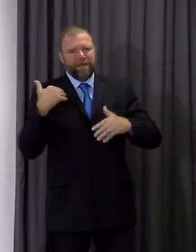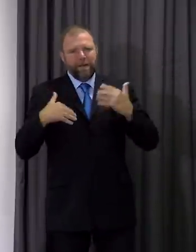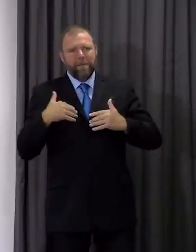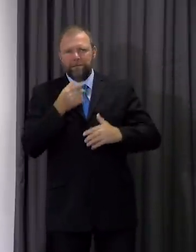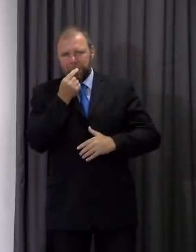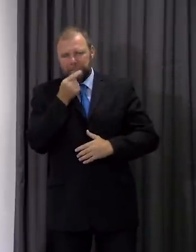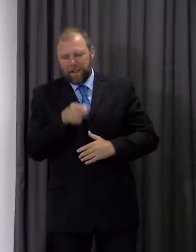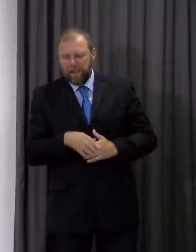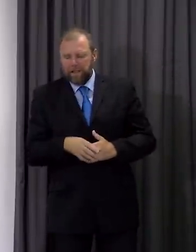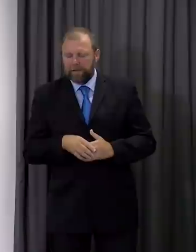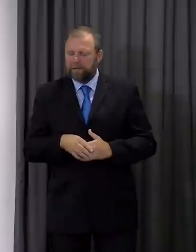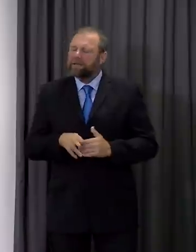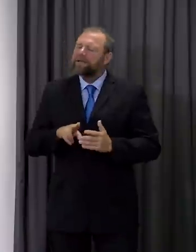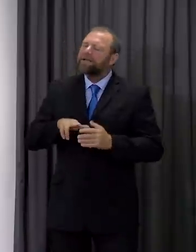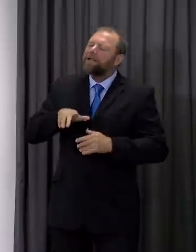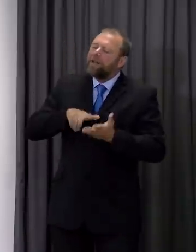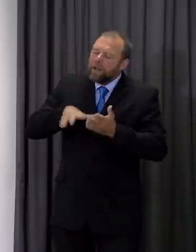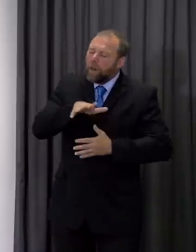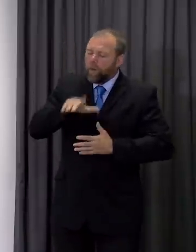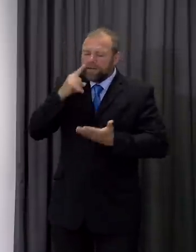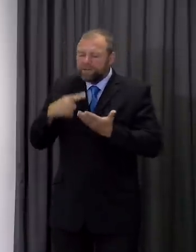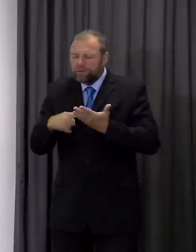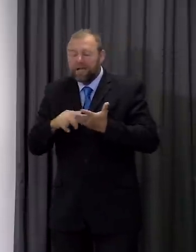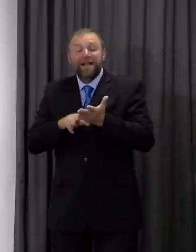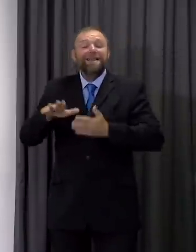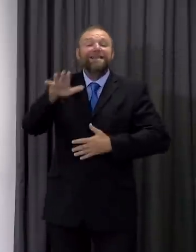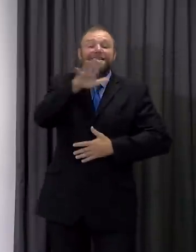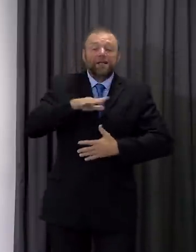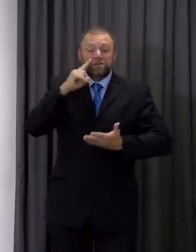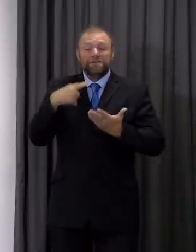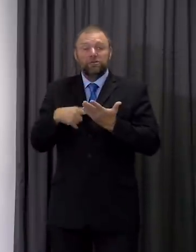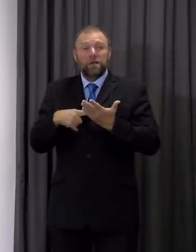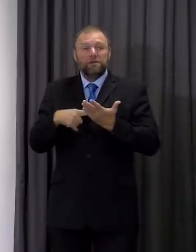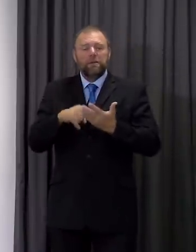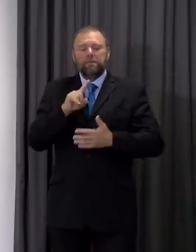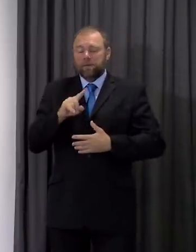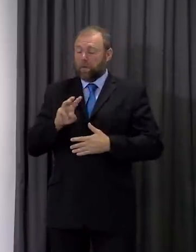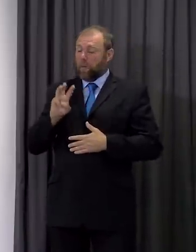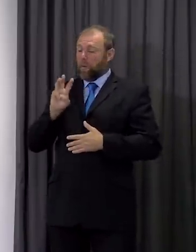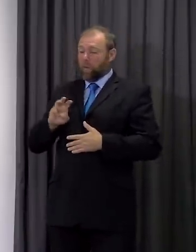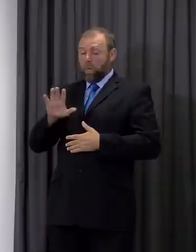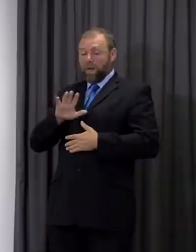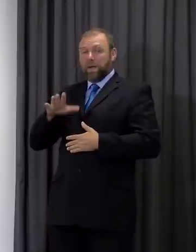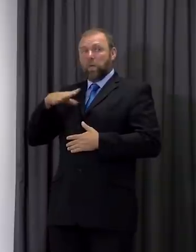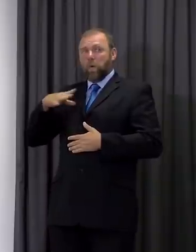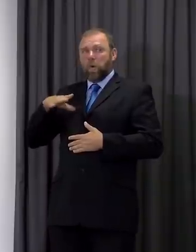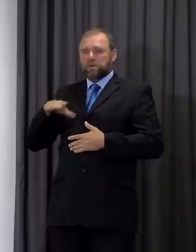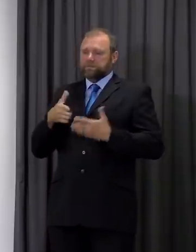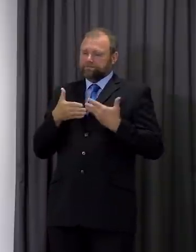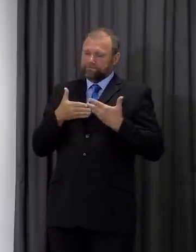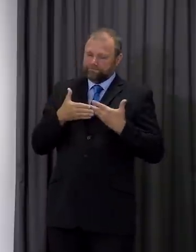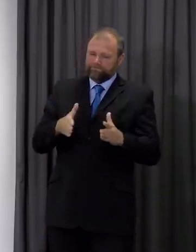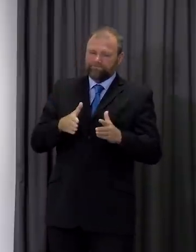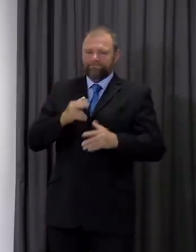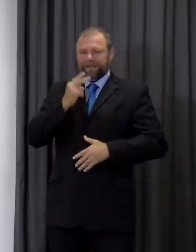about local or national decisions, it remains a position of this government that we want to keep schools open so other closures